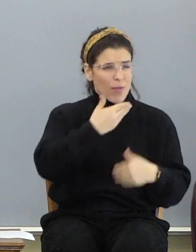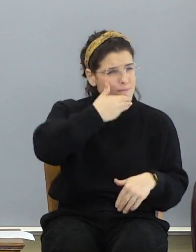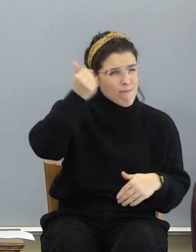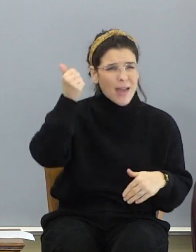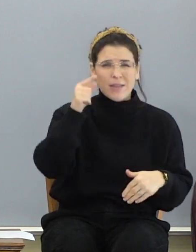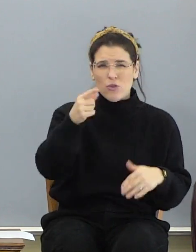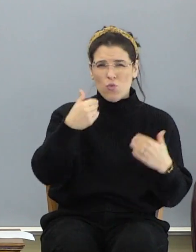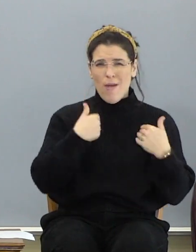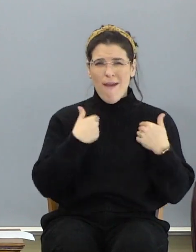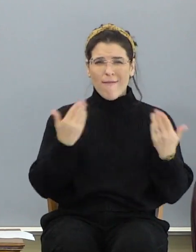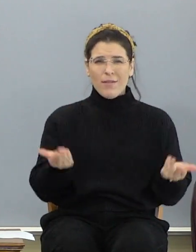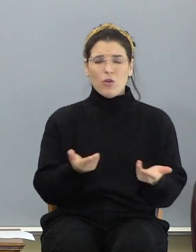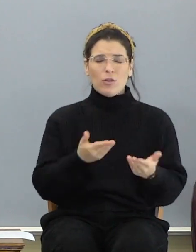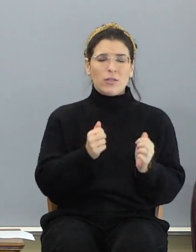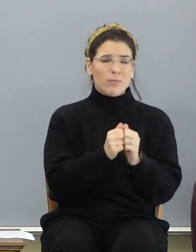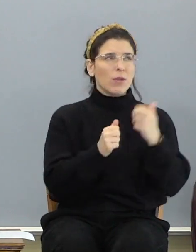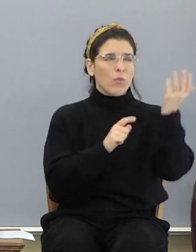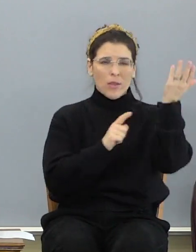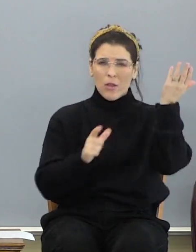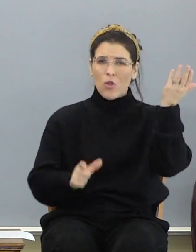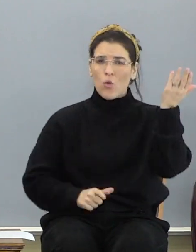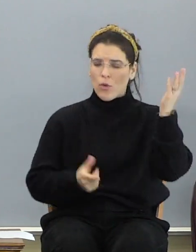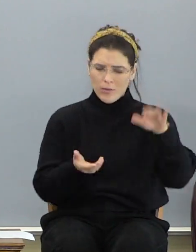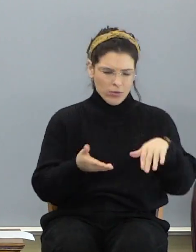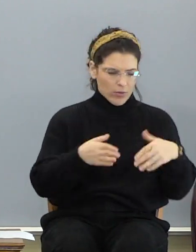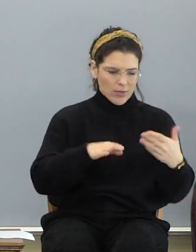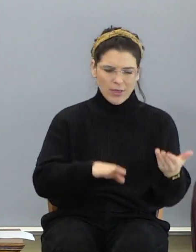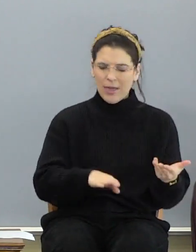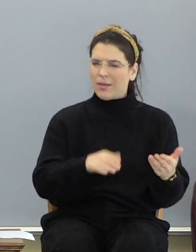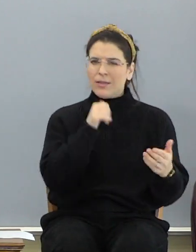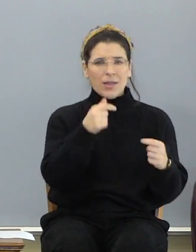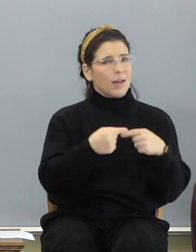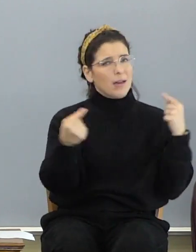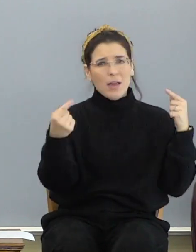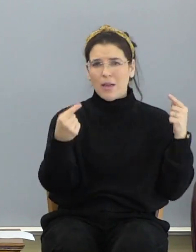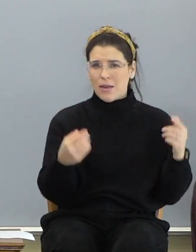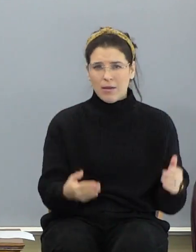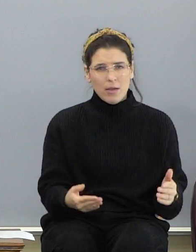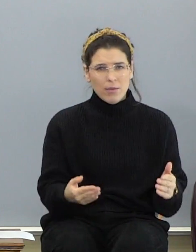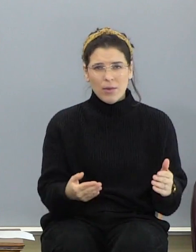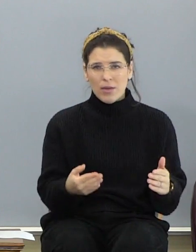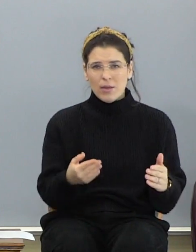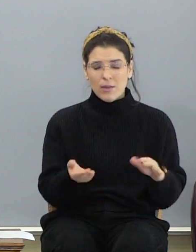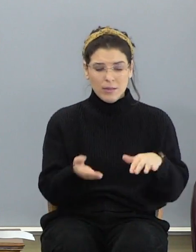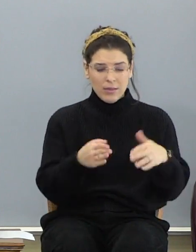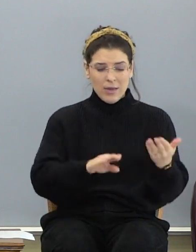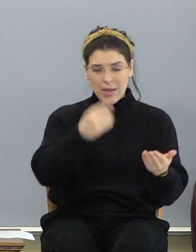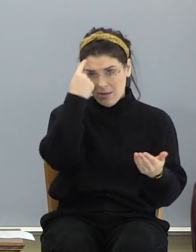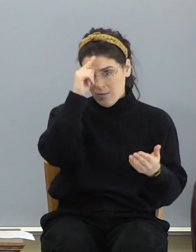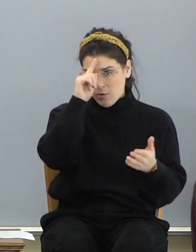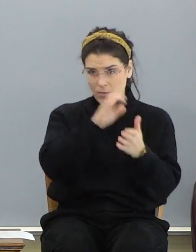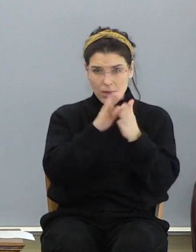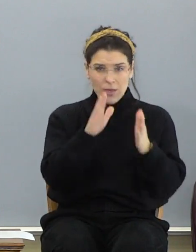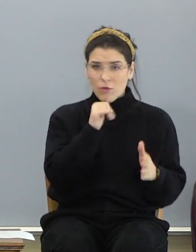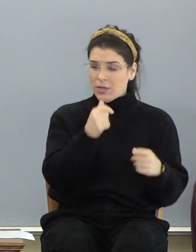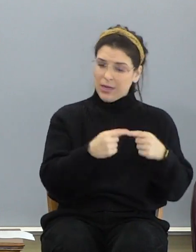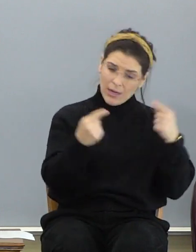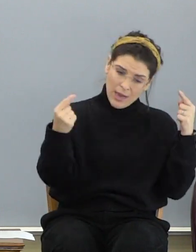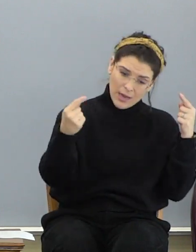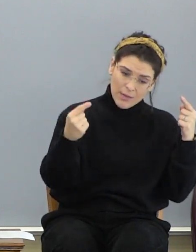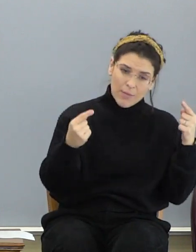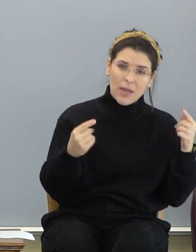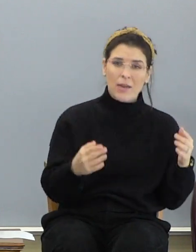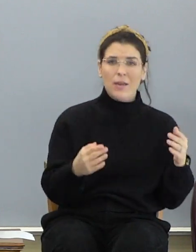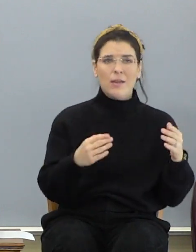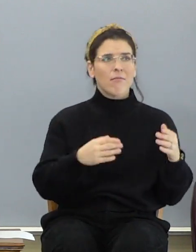here. To go be with the Lord. So death isn't an enemy. Death, actually, for the believer, is not an enemy. It lets us go